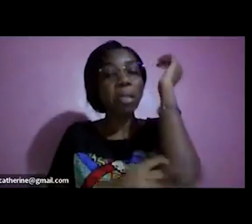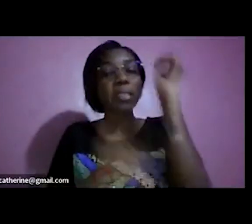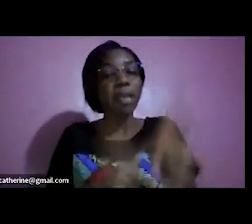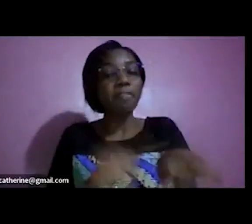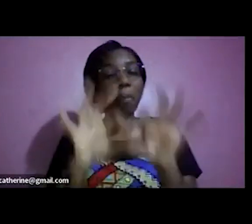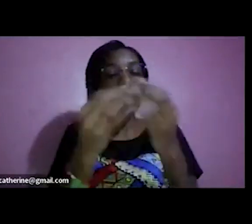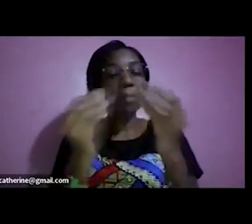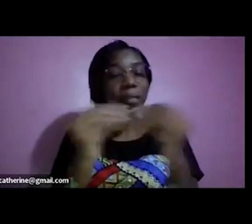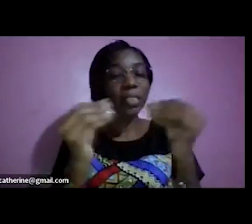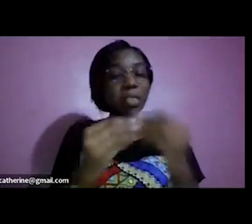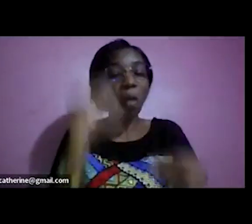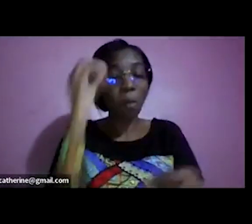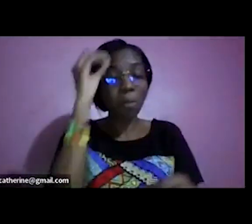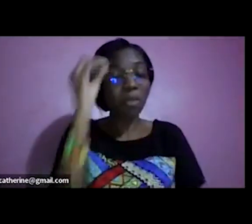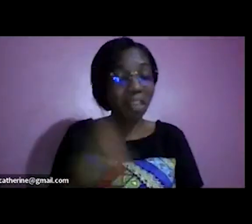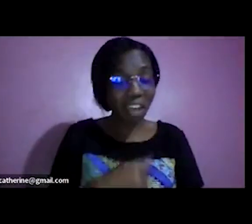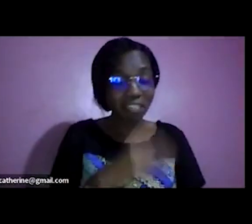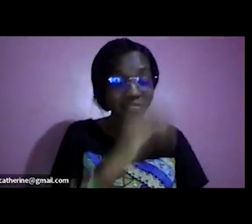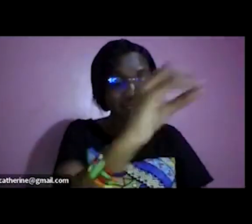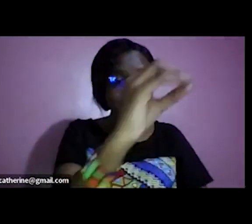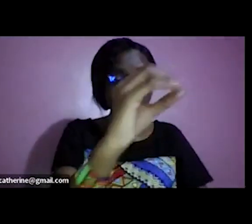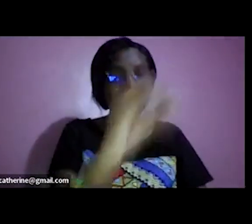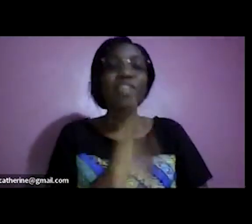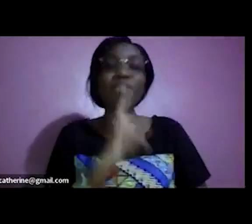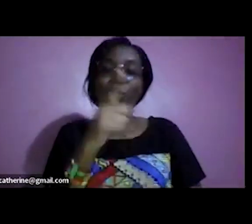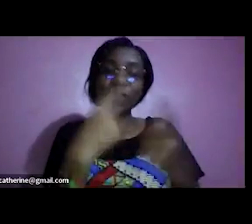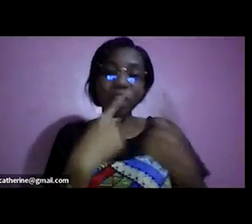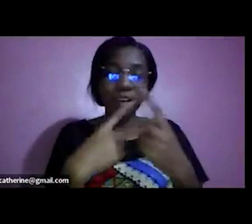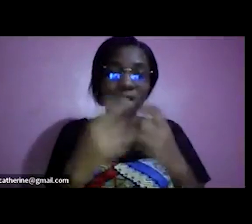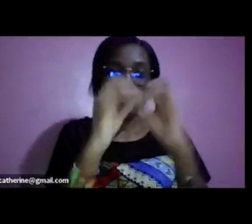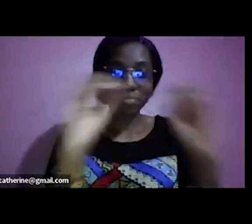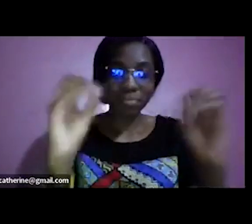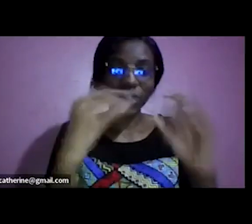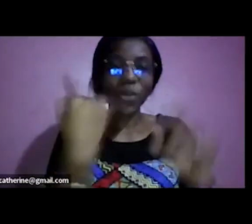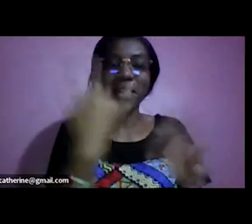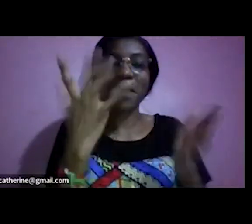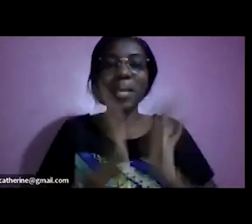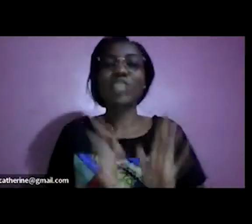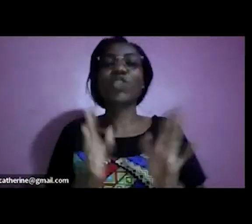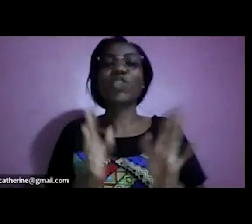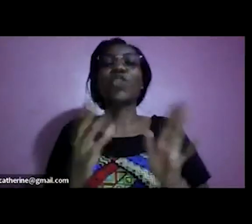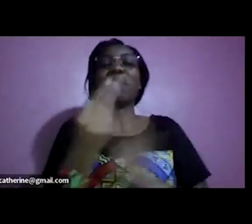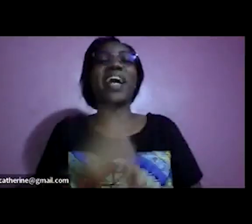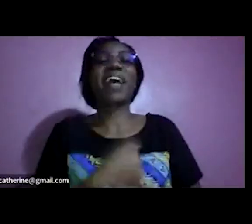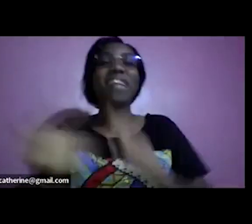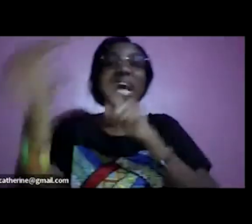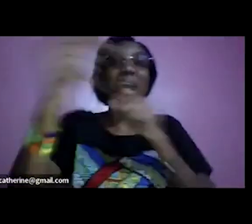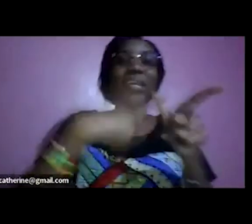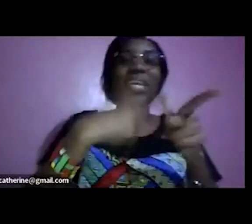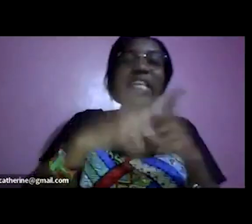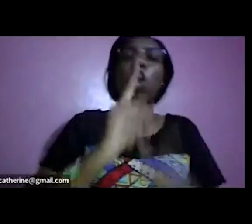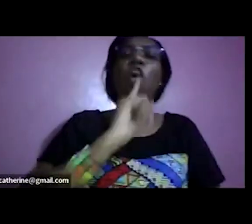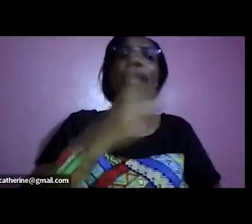uh uh so there's nothing you can say they will have to wait for the person with the money to come and dictate what you're doing um